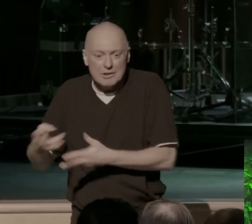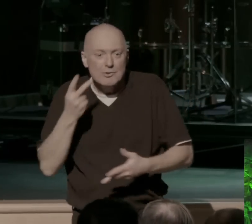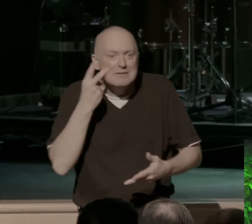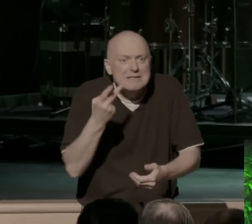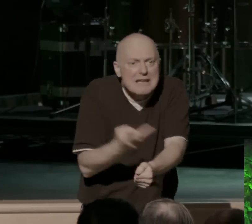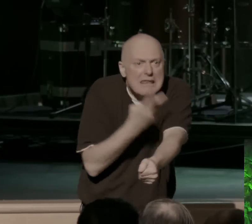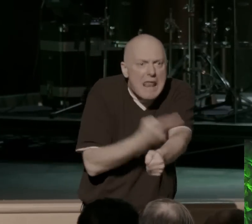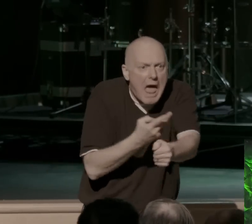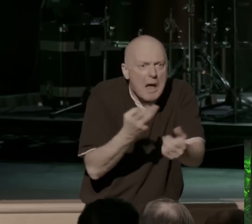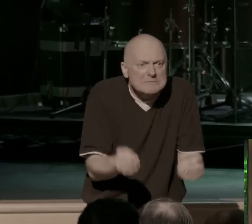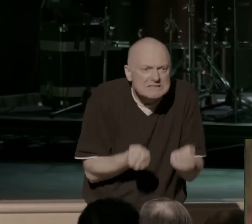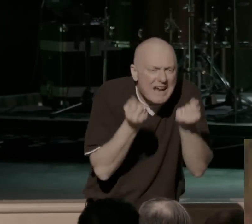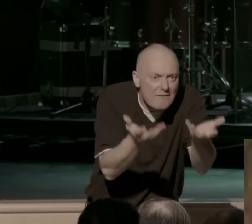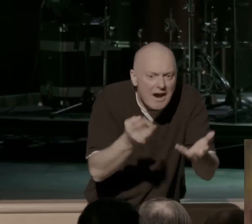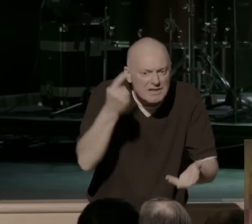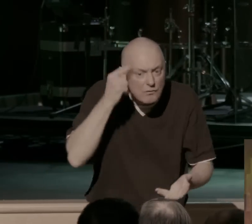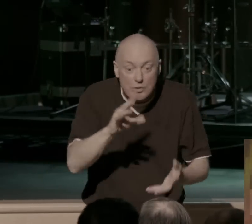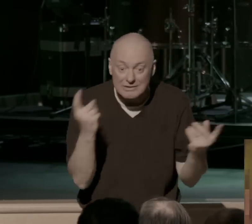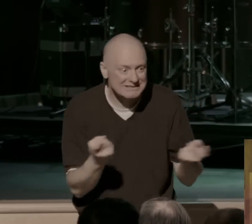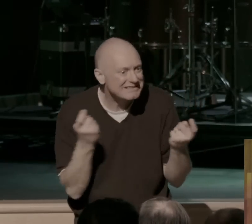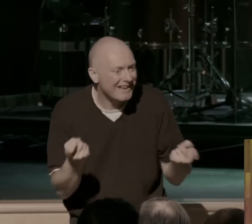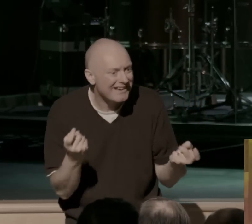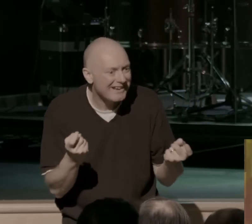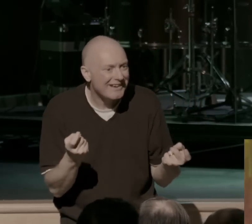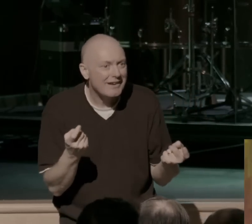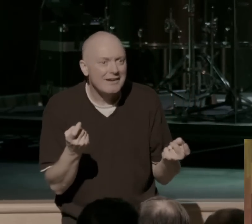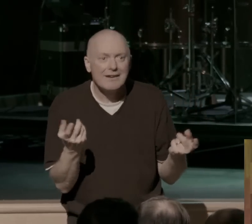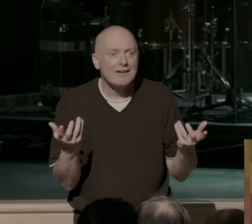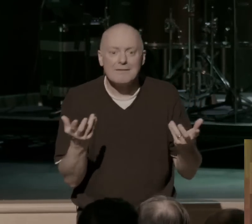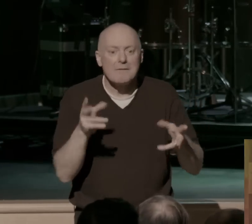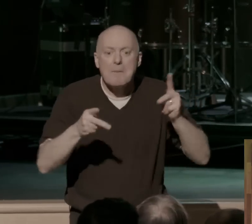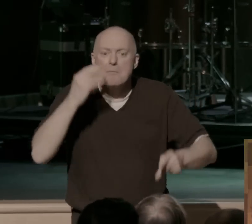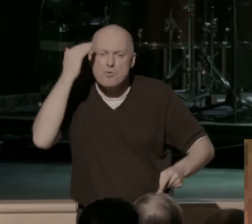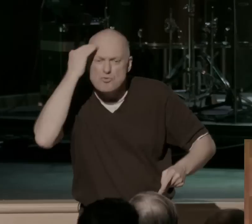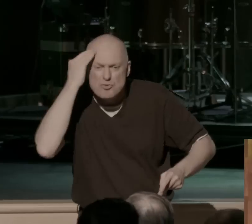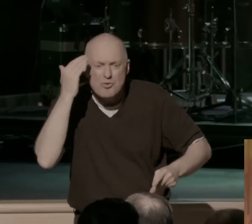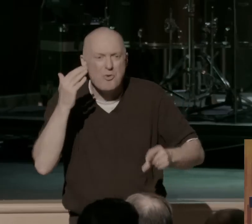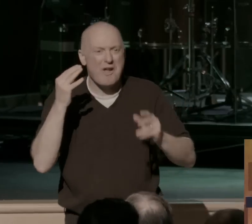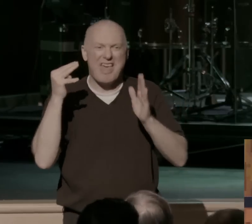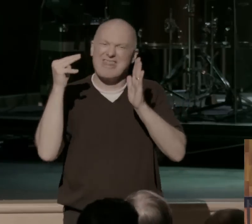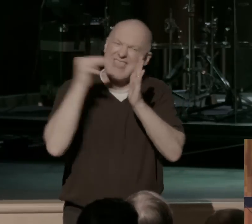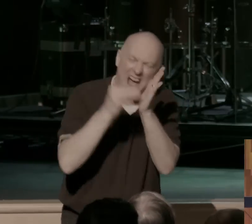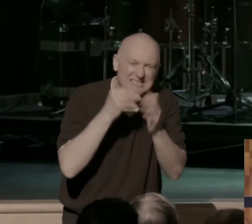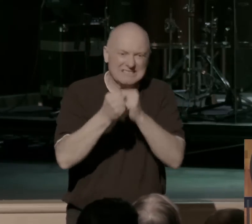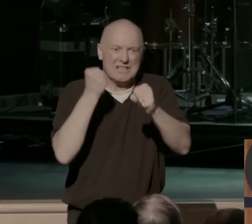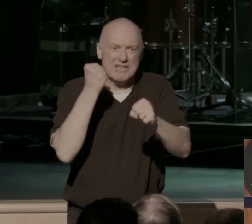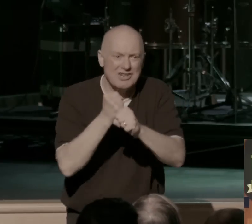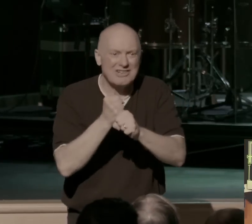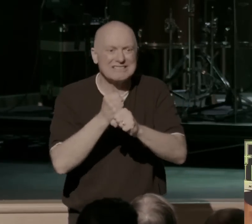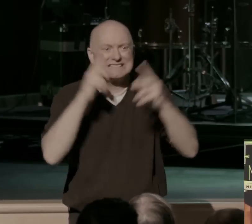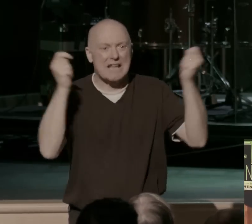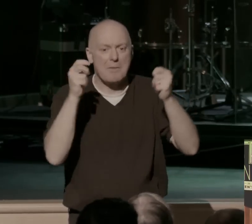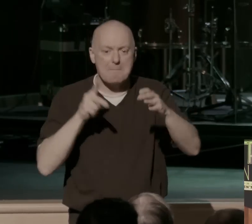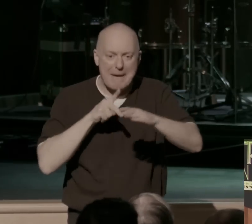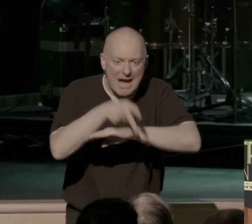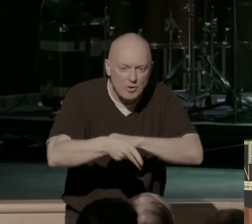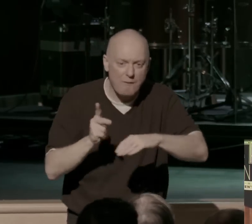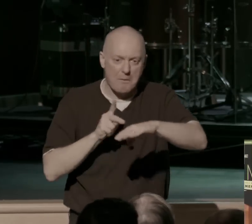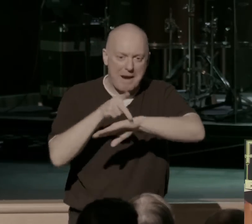sacrificed for your sin. You would have spent, your people would have spent thousands of years celebrating the Passover again and again. And now here